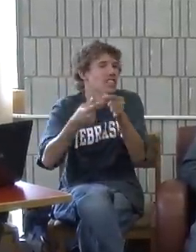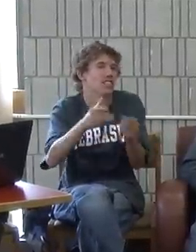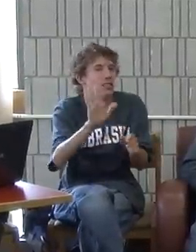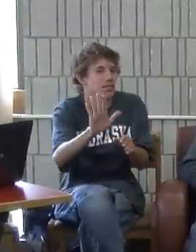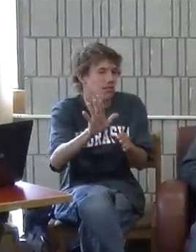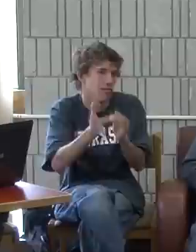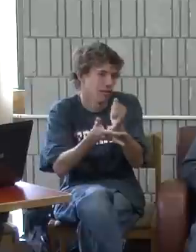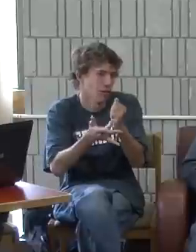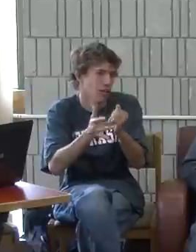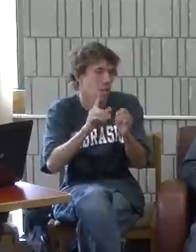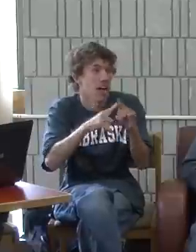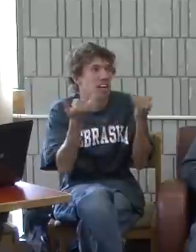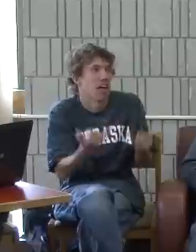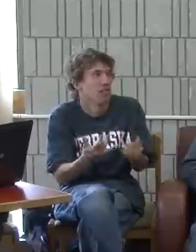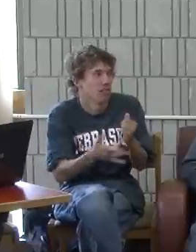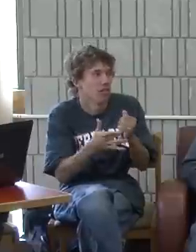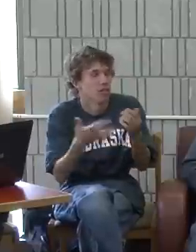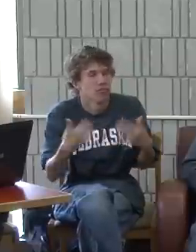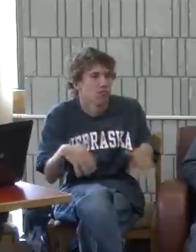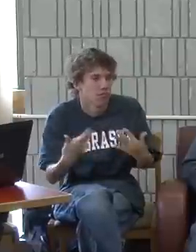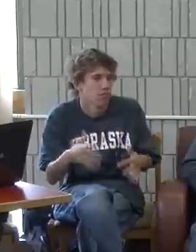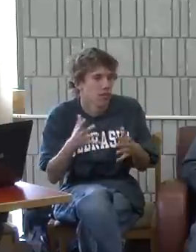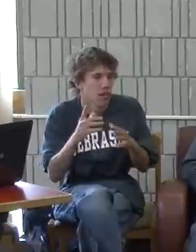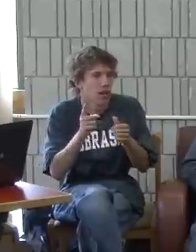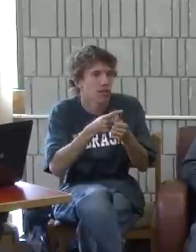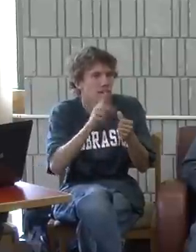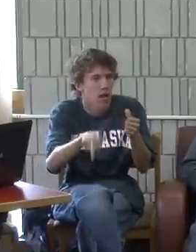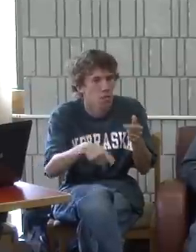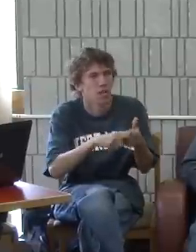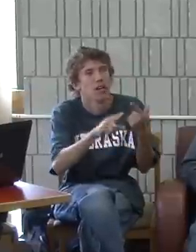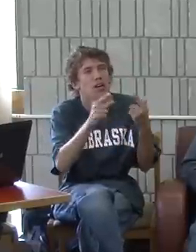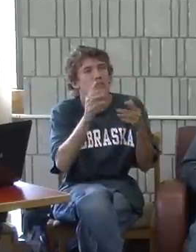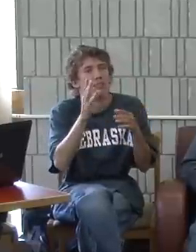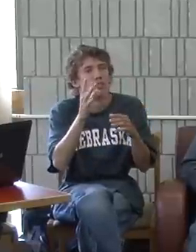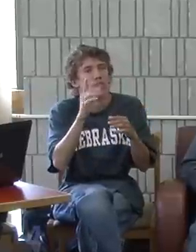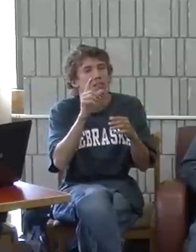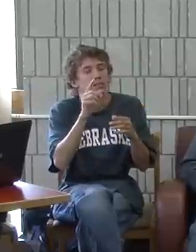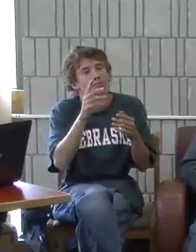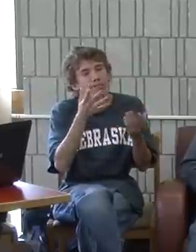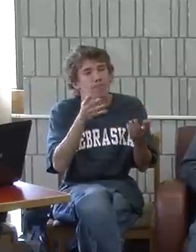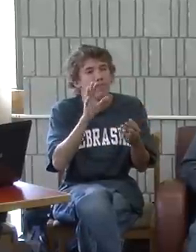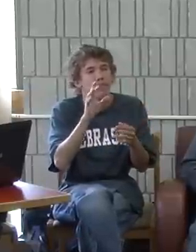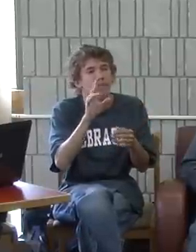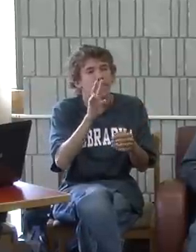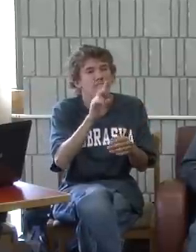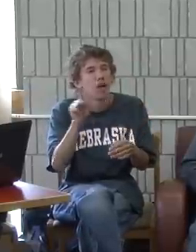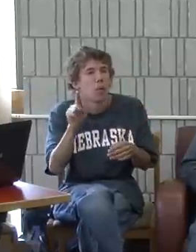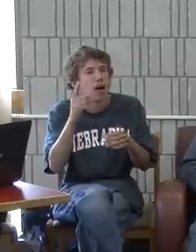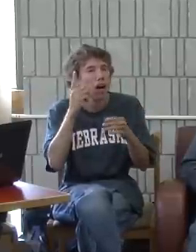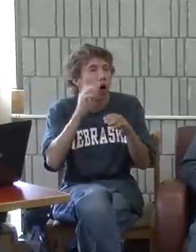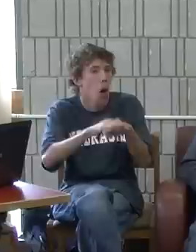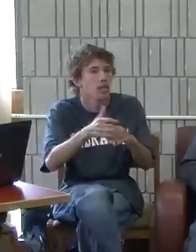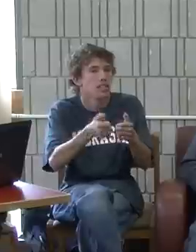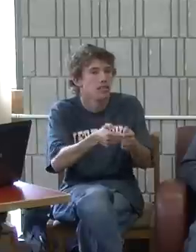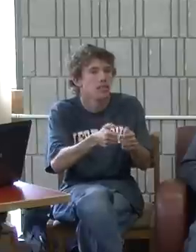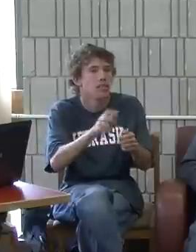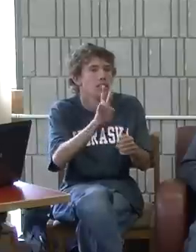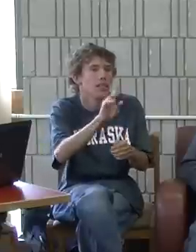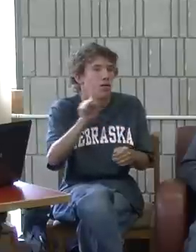Previous generations used TTYs. Now there's much different technology. Video phones and 7-1-1.